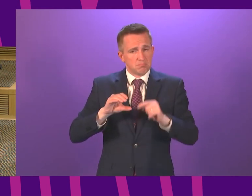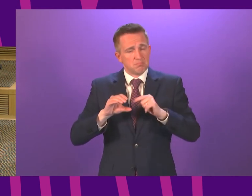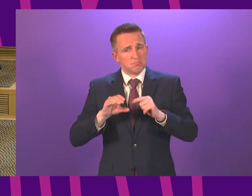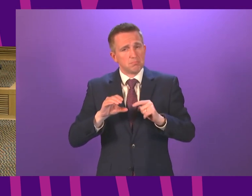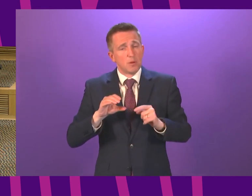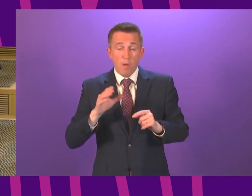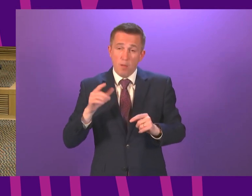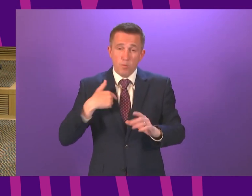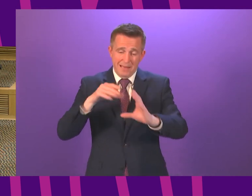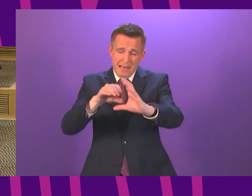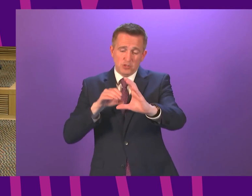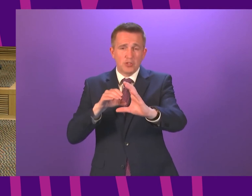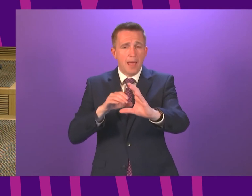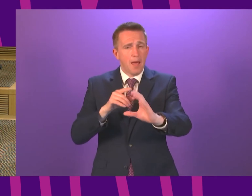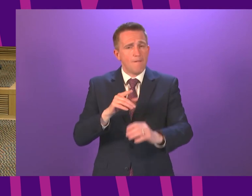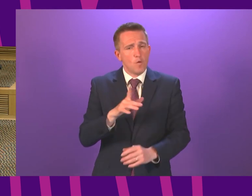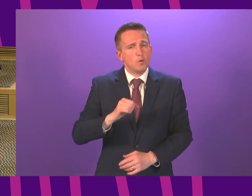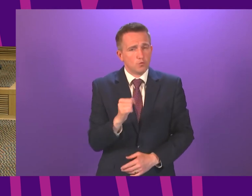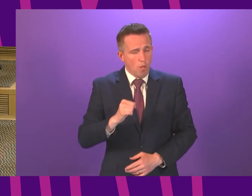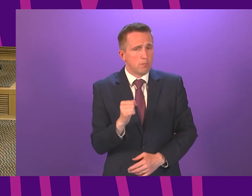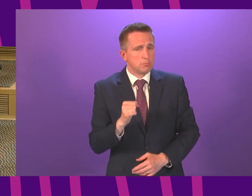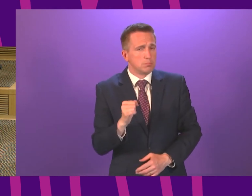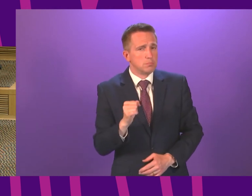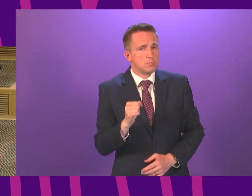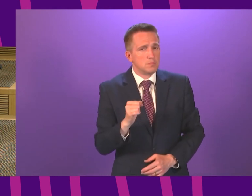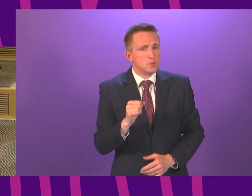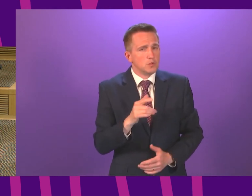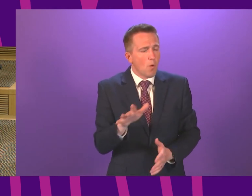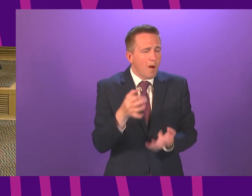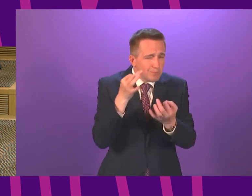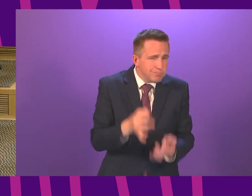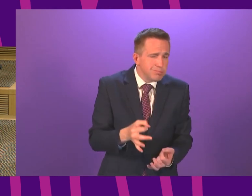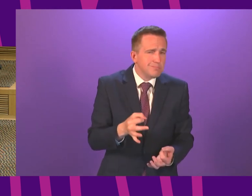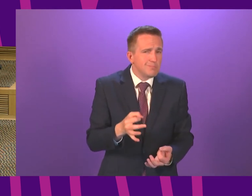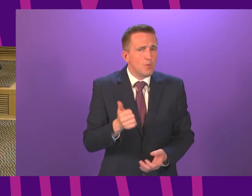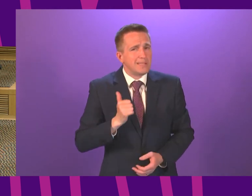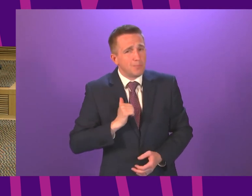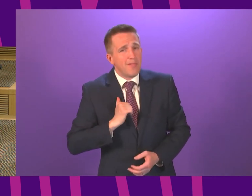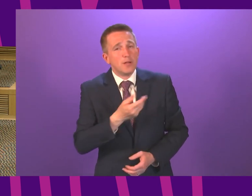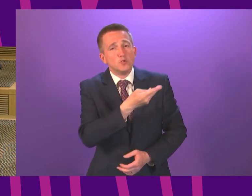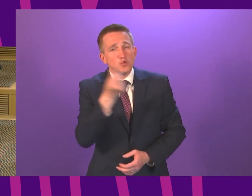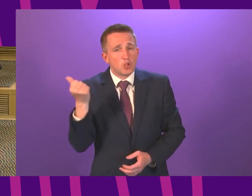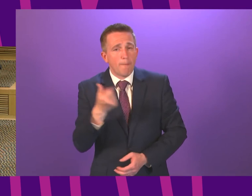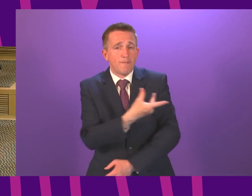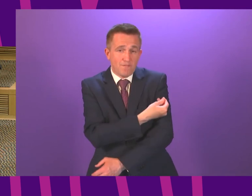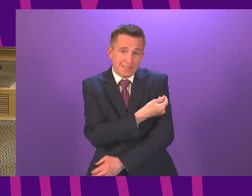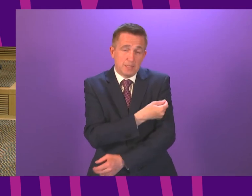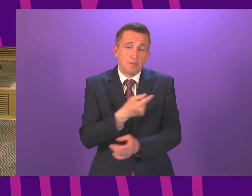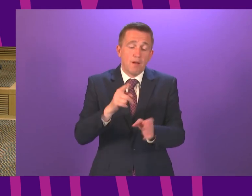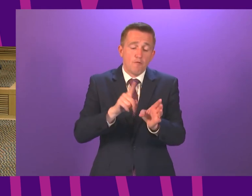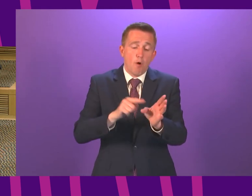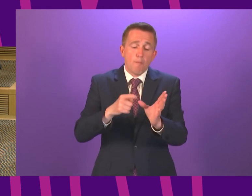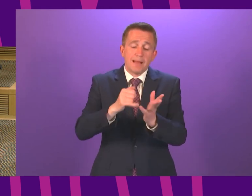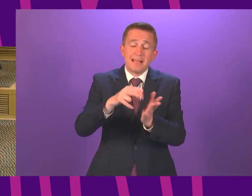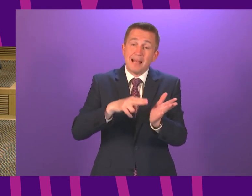all vaccines indeed that are procured so we would anticipate although this is not certain yet that some doses of this vaccine will be available for use